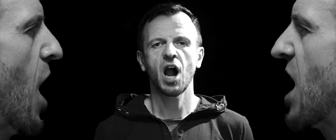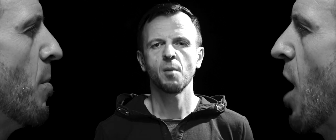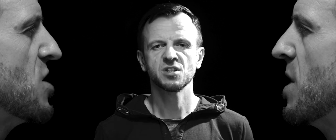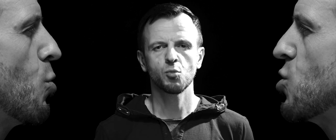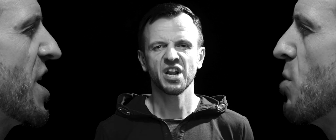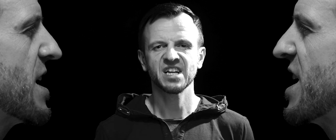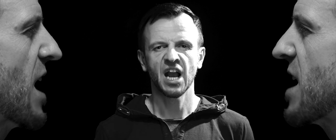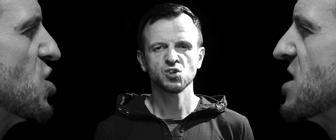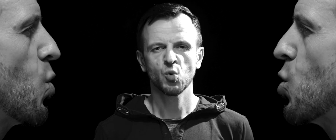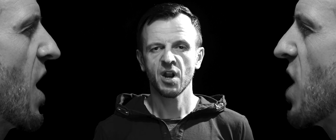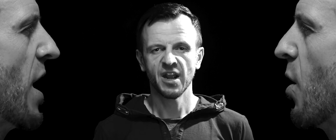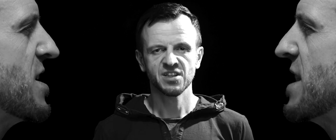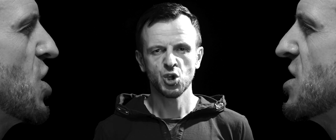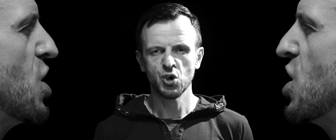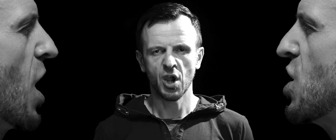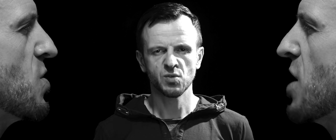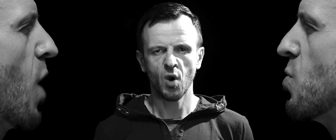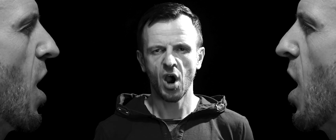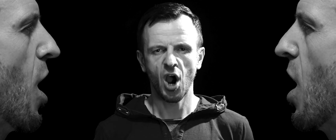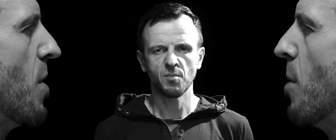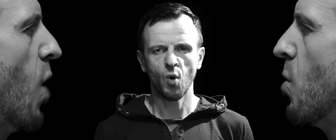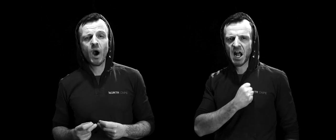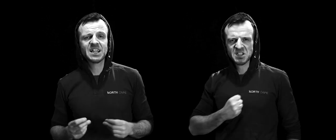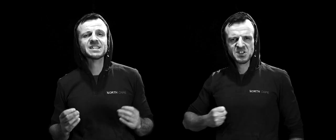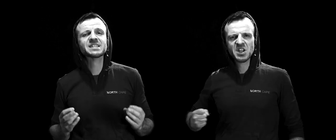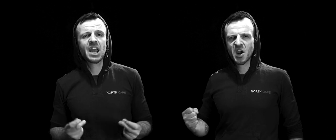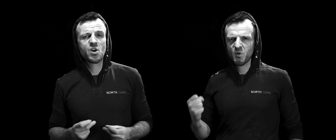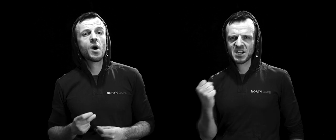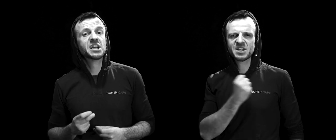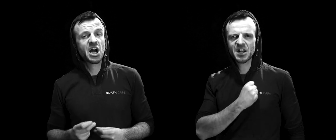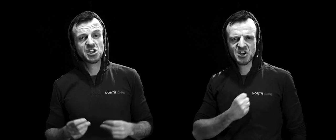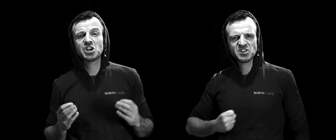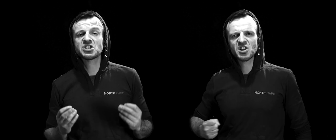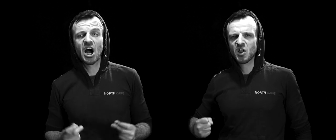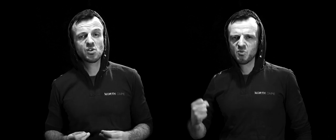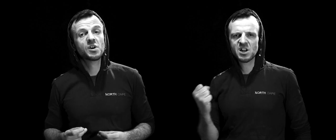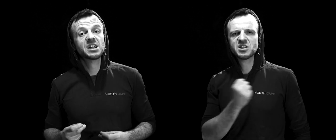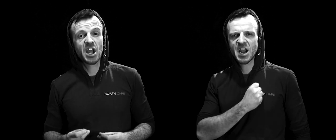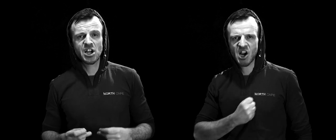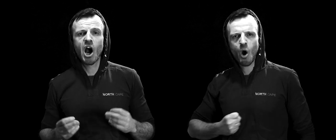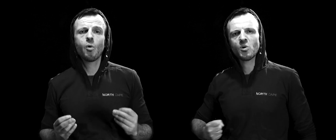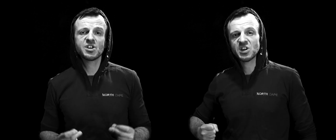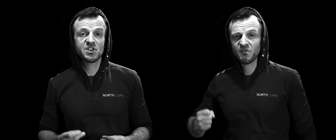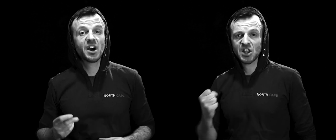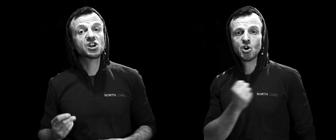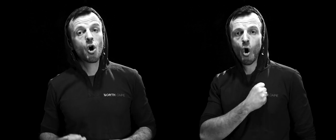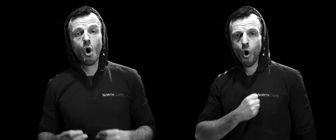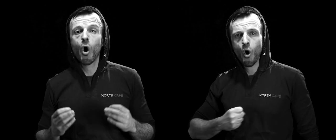come, to bring us sugar and tea and rum. One day when the tunnel is done, we'll take our leave and go.